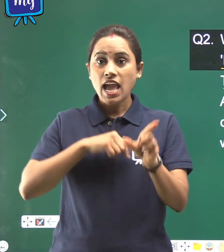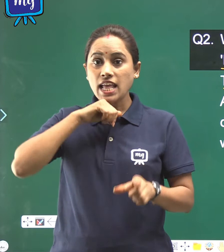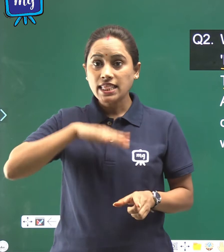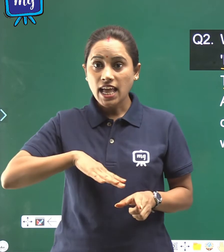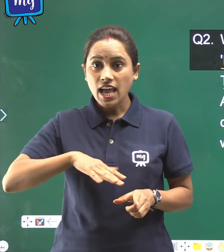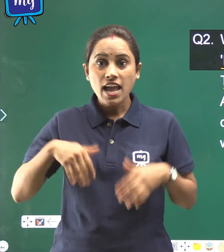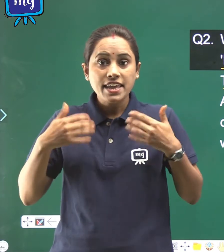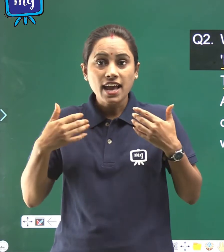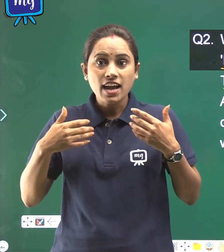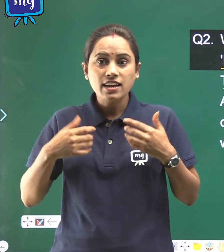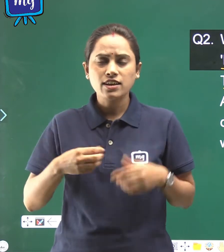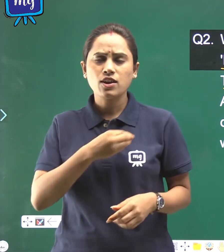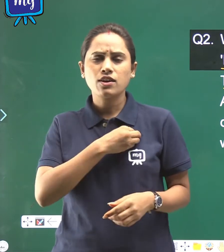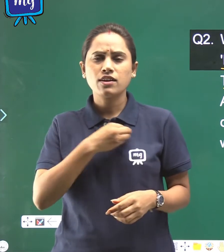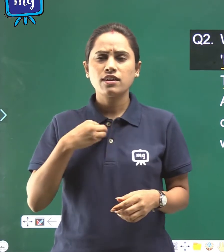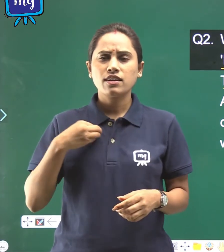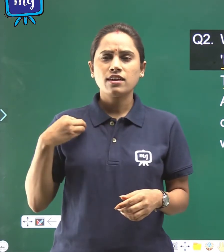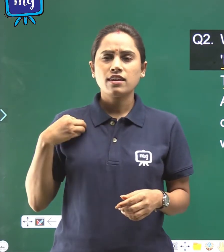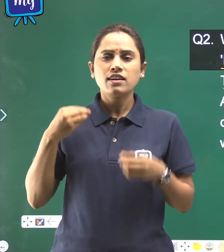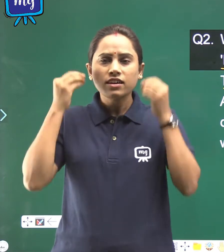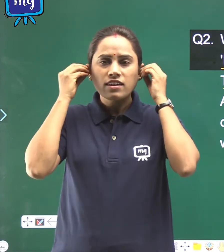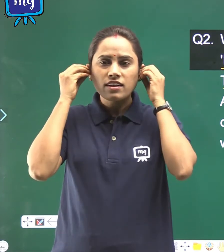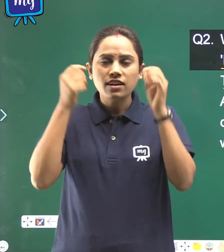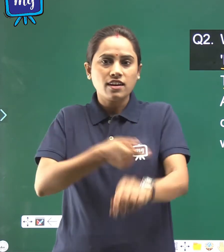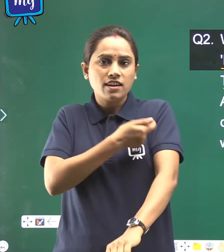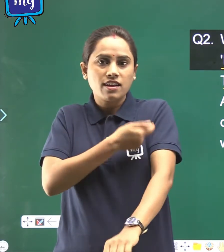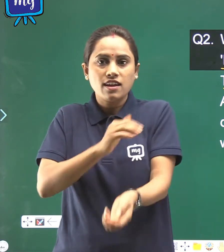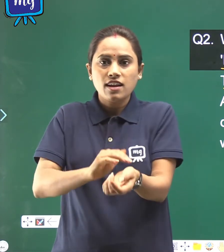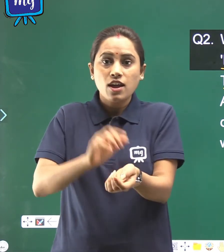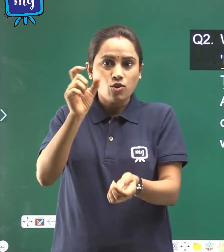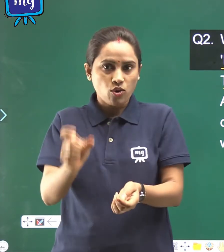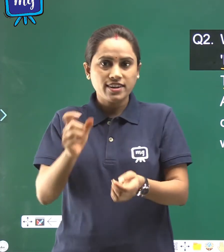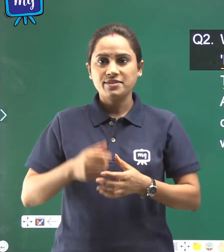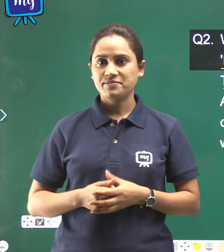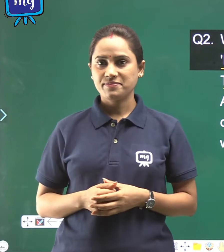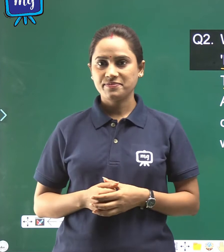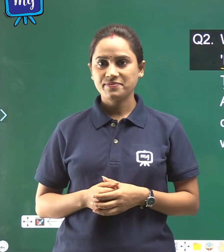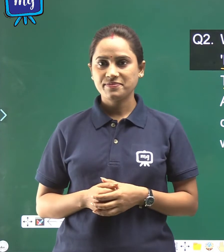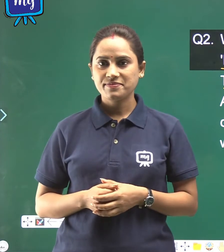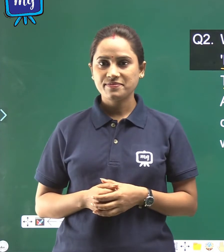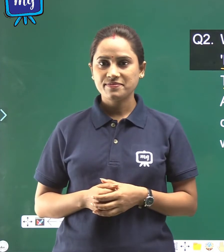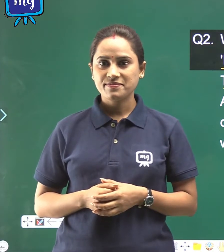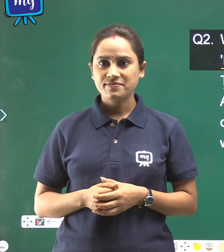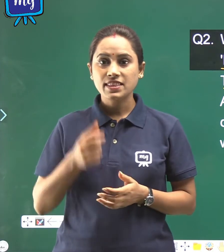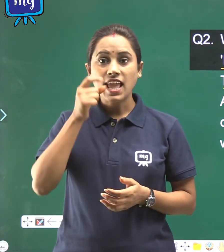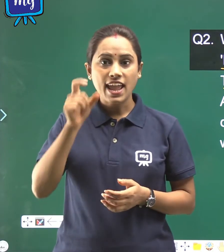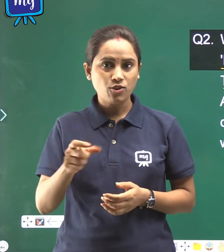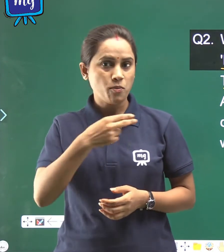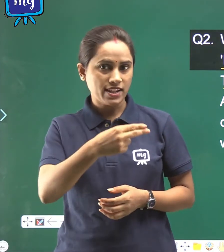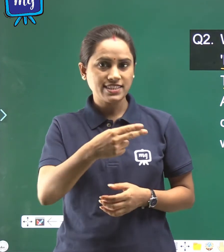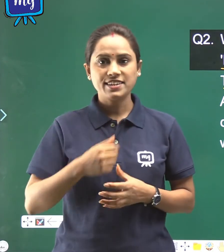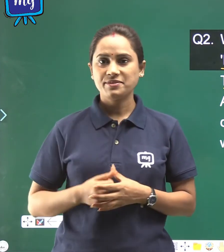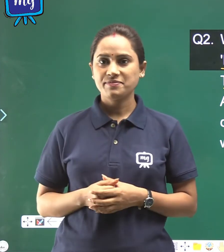Andrew Manson,